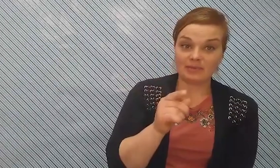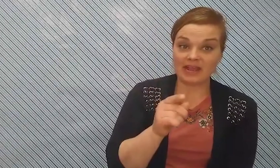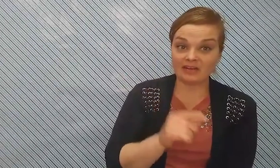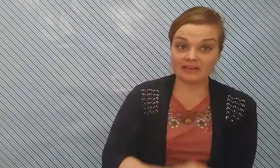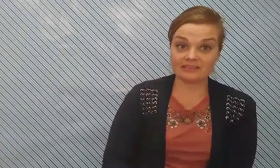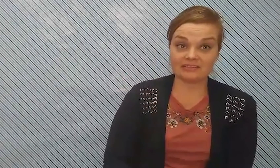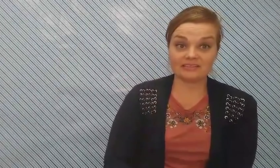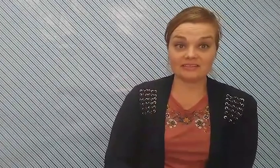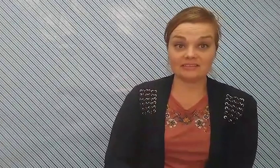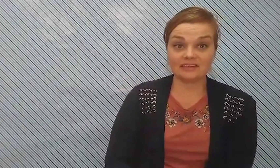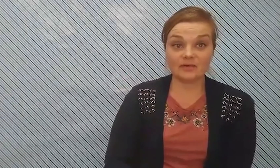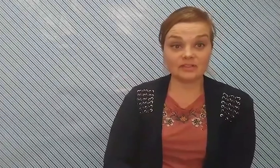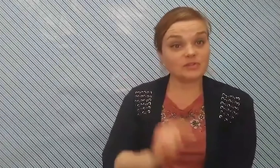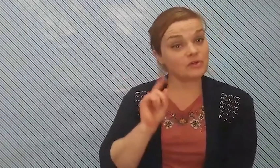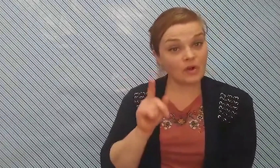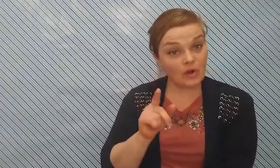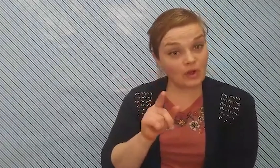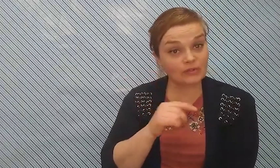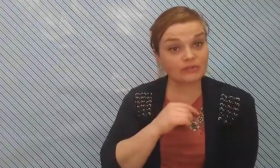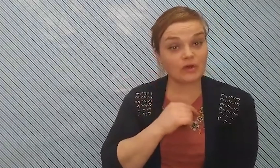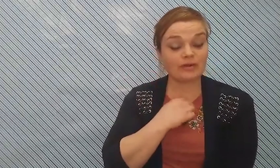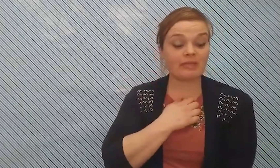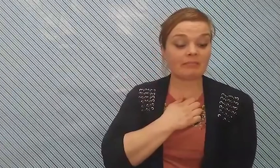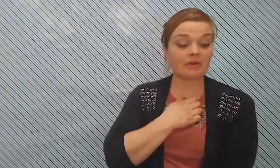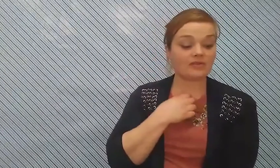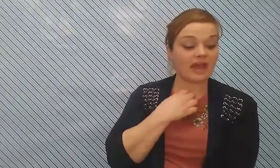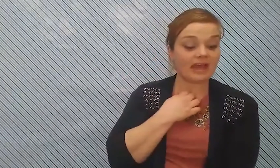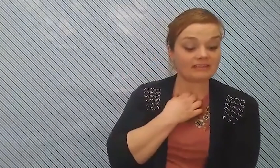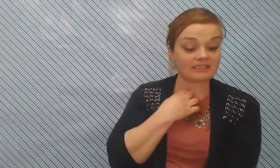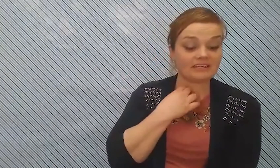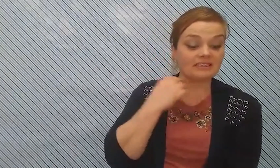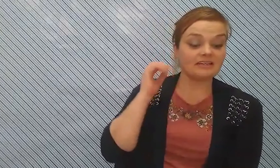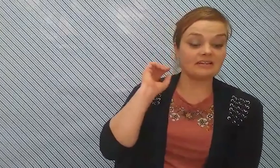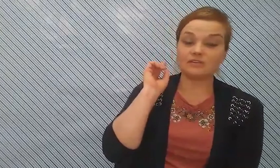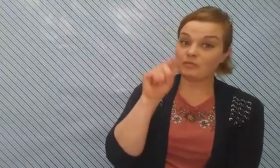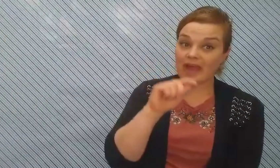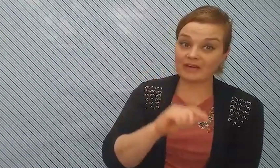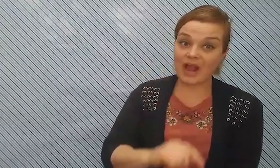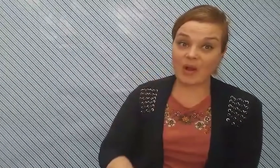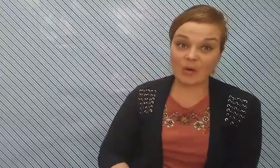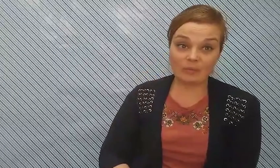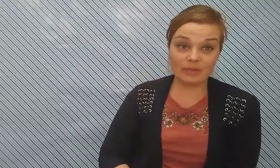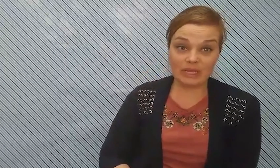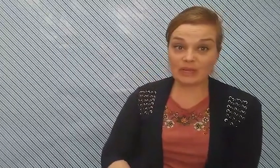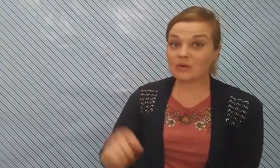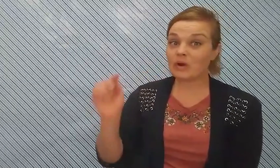parents i want you to also remember that no matter how big or